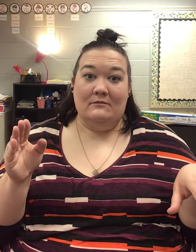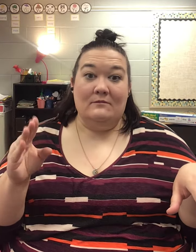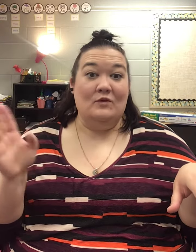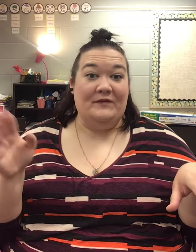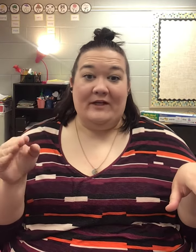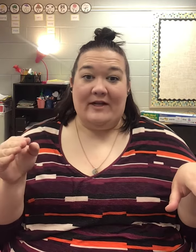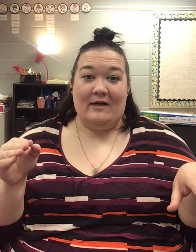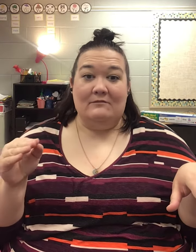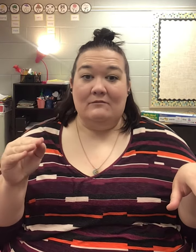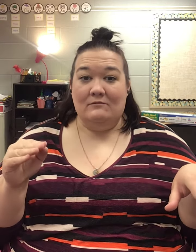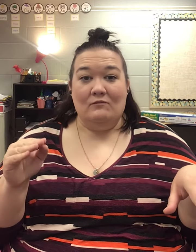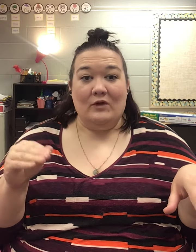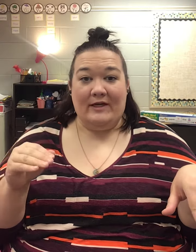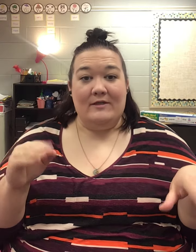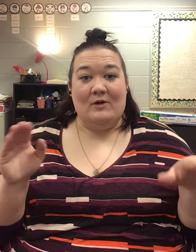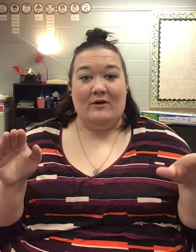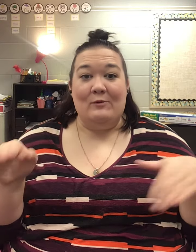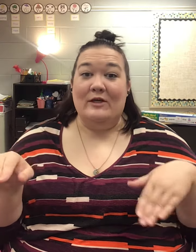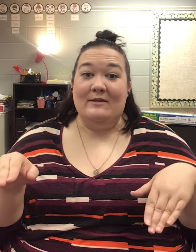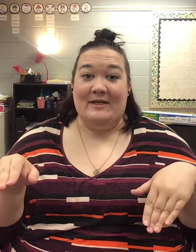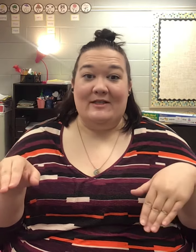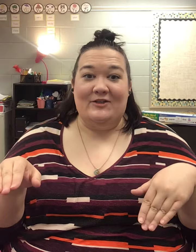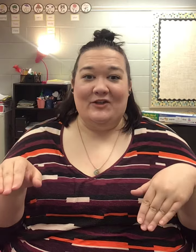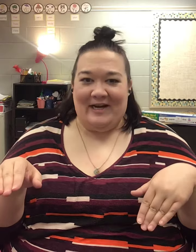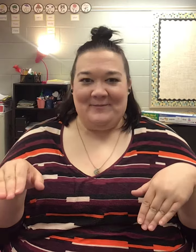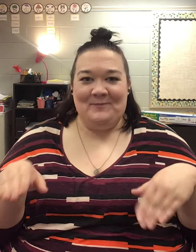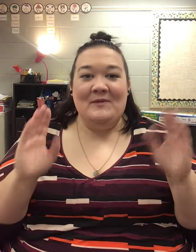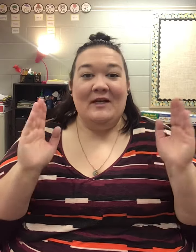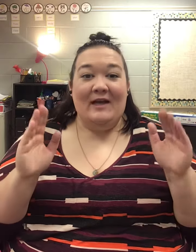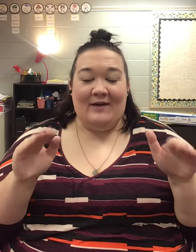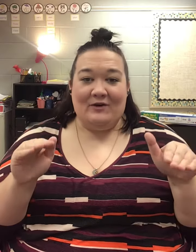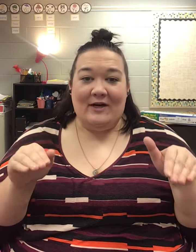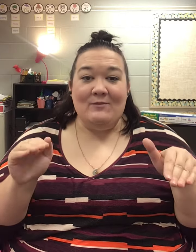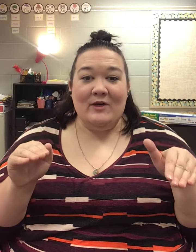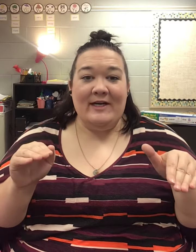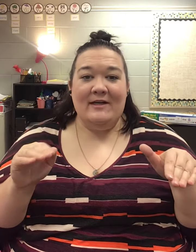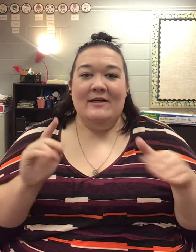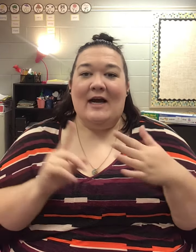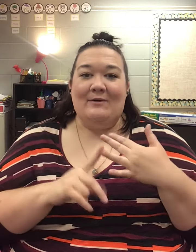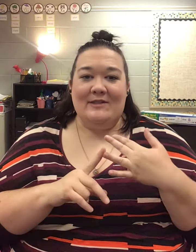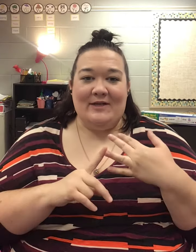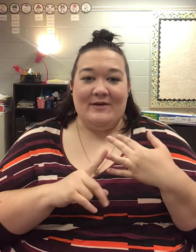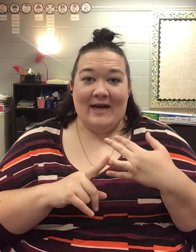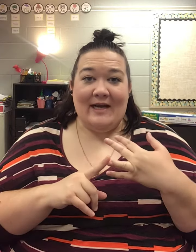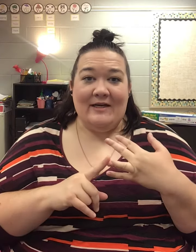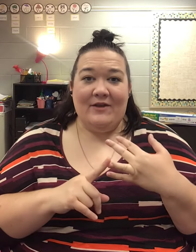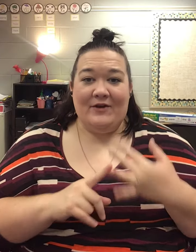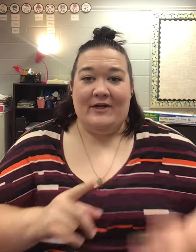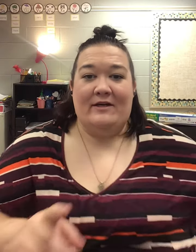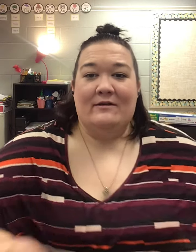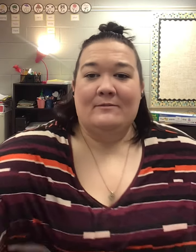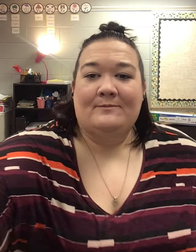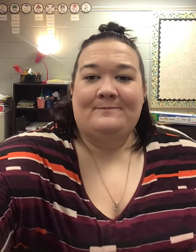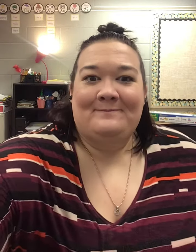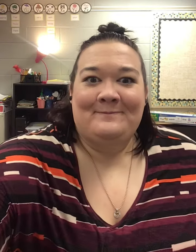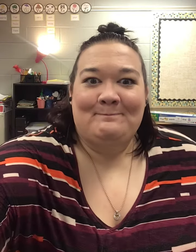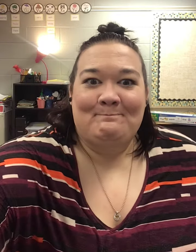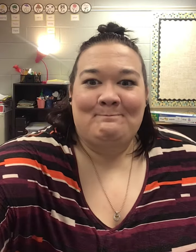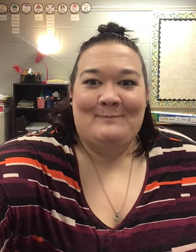We'll figure that out. We'll get it tomorrow morning, the message. Okay? Have a great morning. I will see you at 930. Bye.